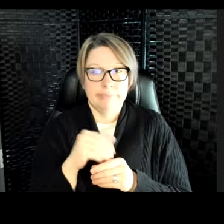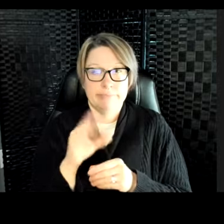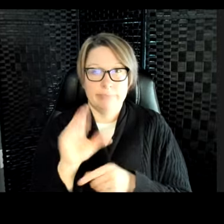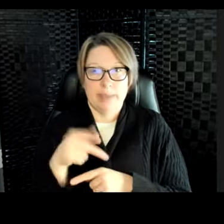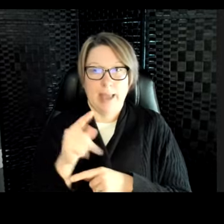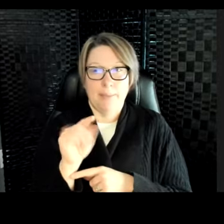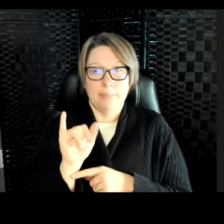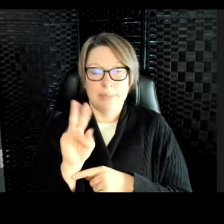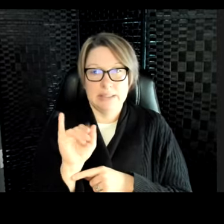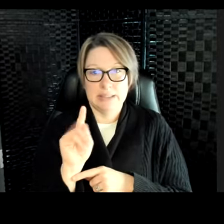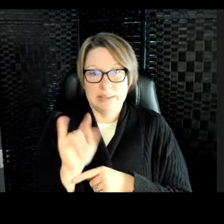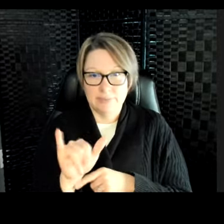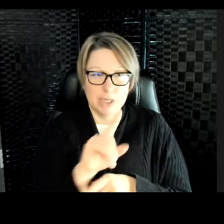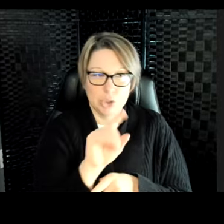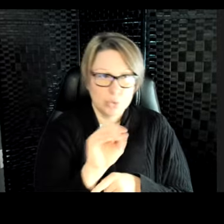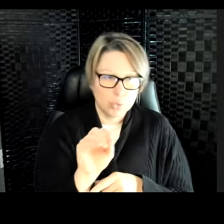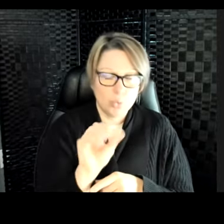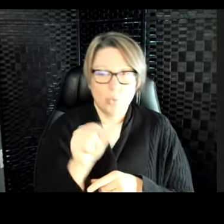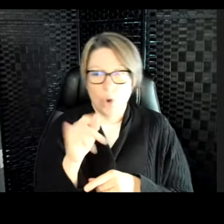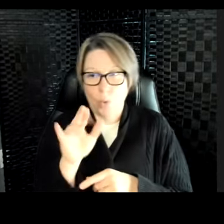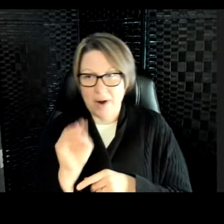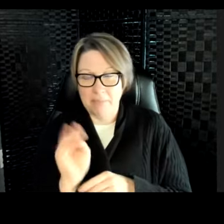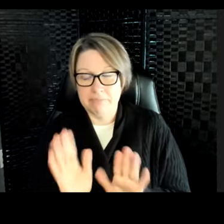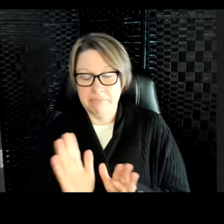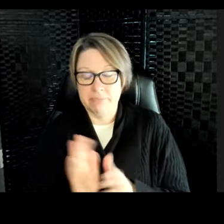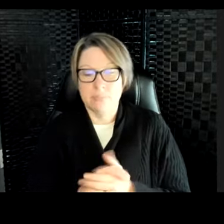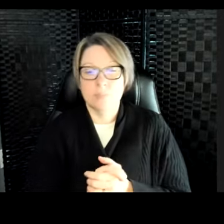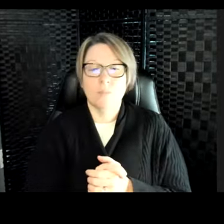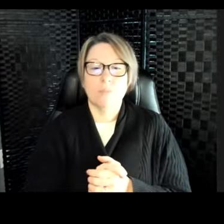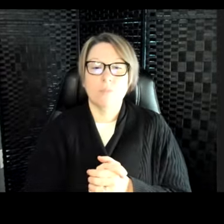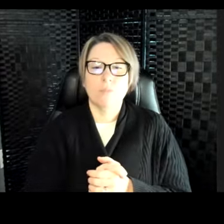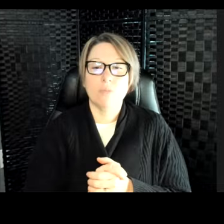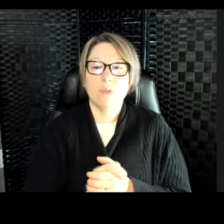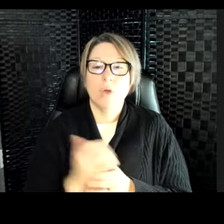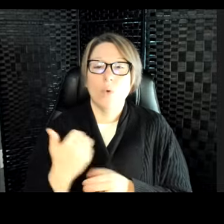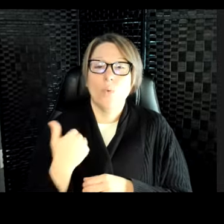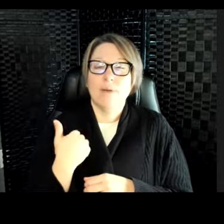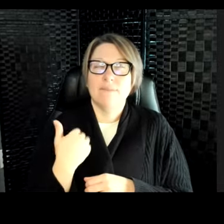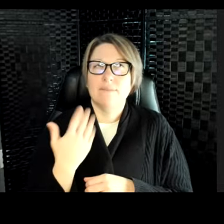We have, I think, five, six different kinds of sharks here.